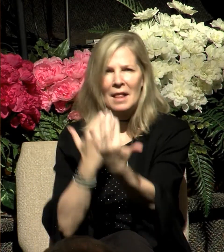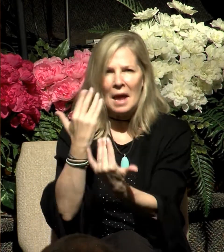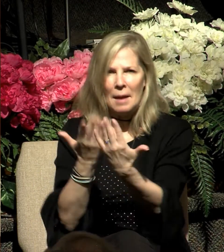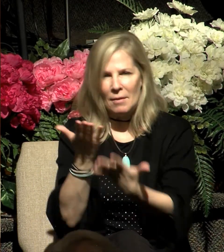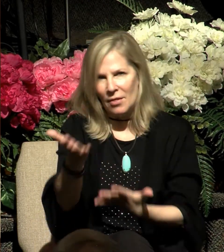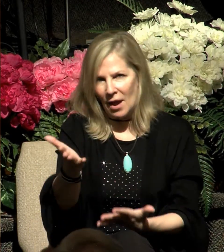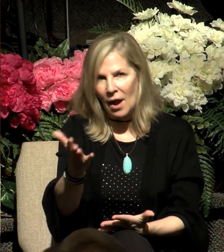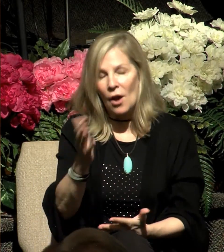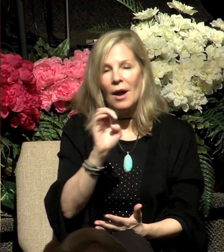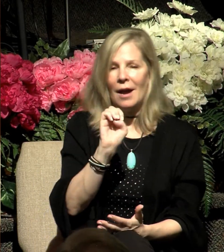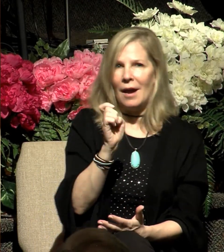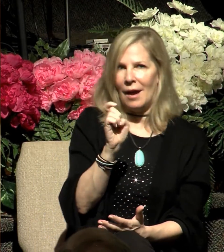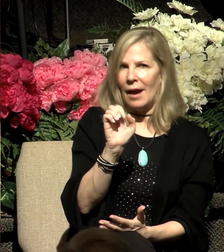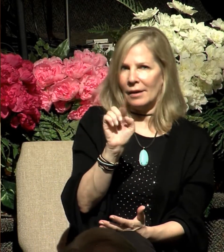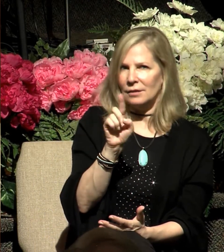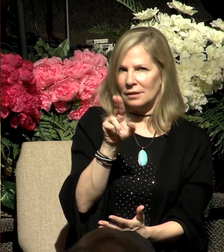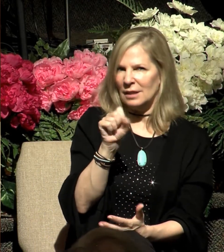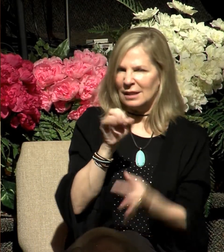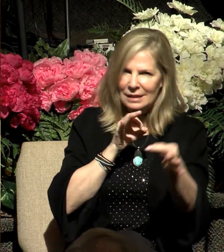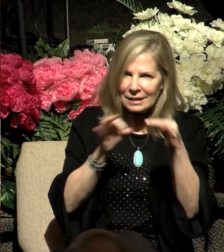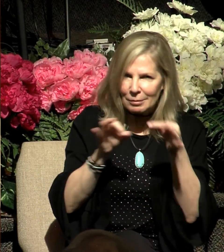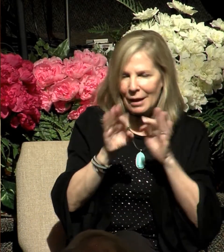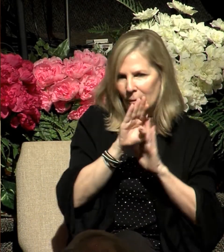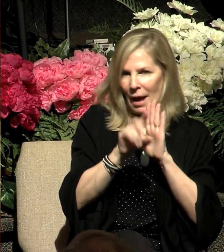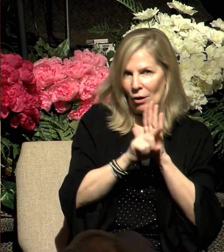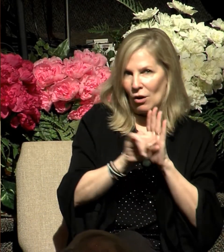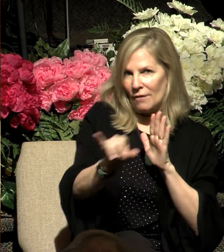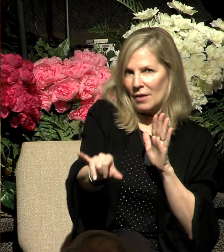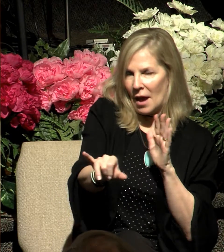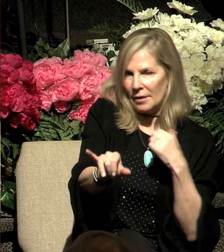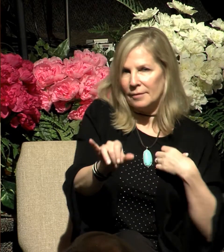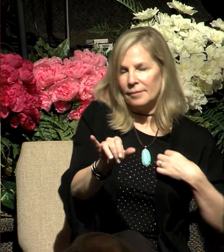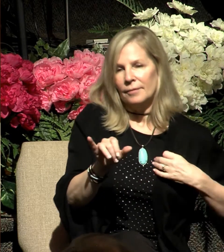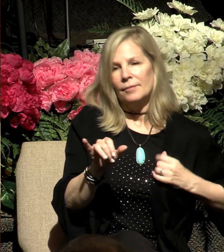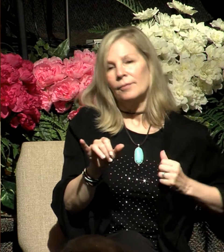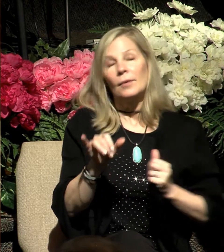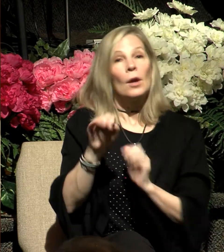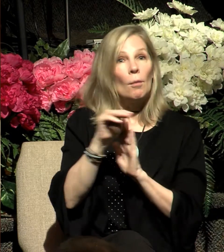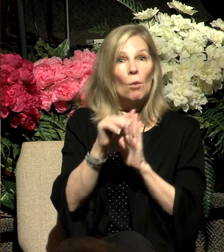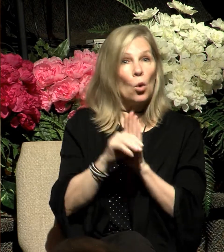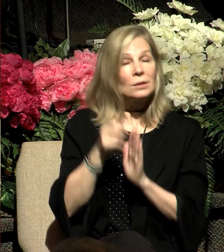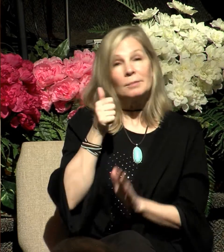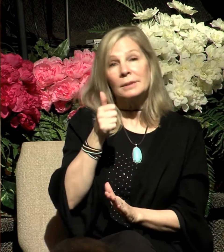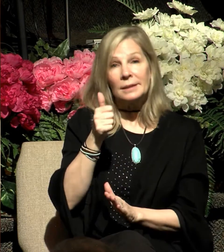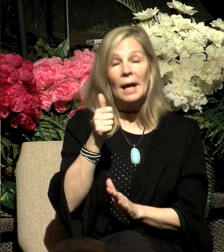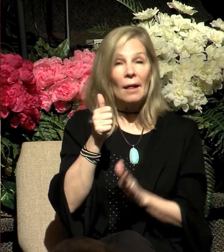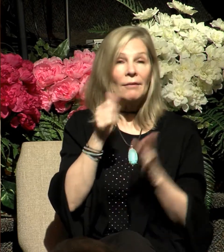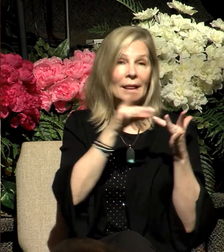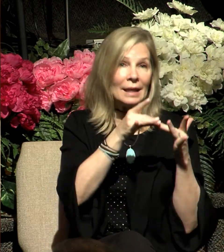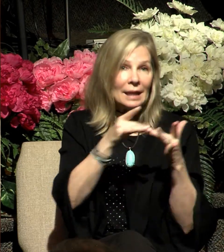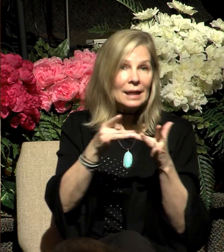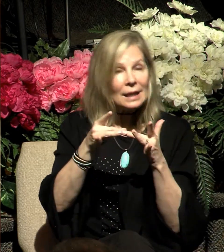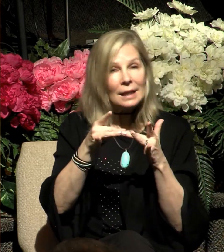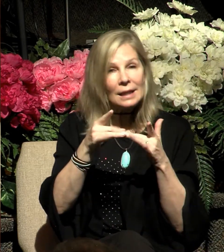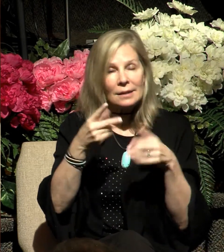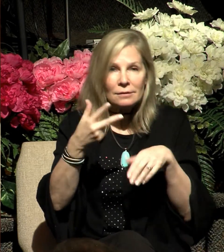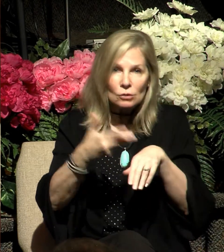gives us the background of what Stephen is now saying. We read, now Moses was pastoring the flock of Jethro, his father-in-law,